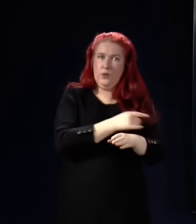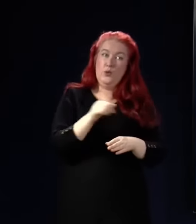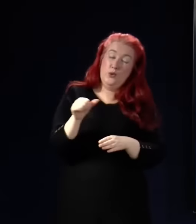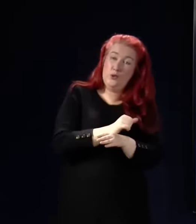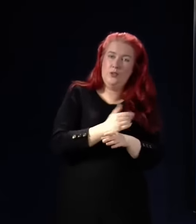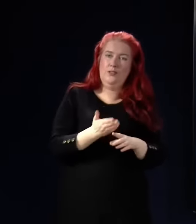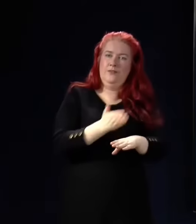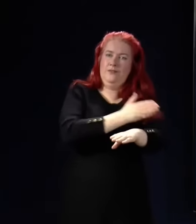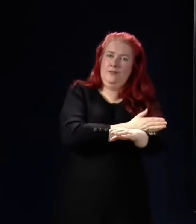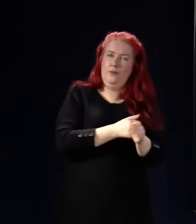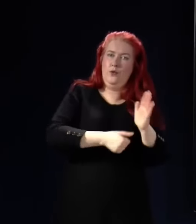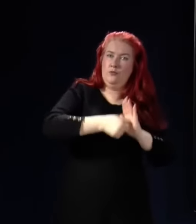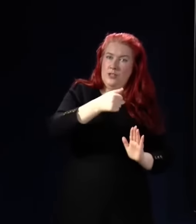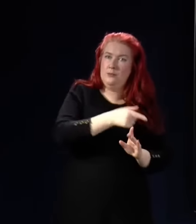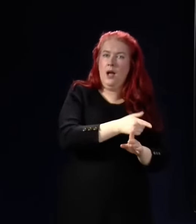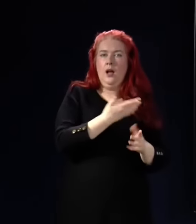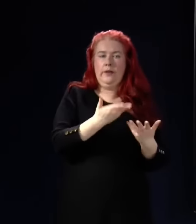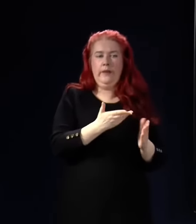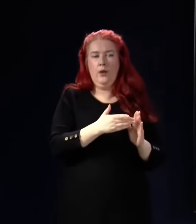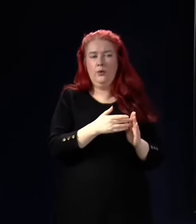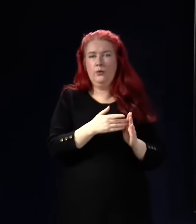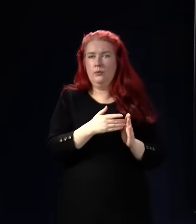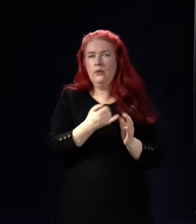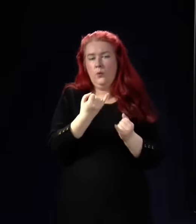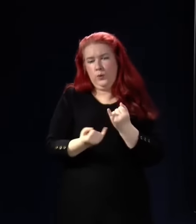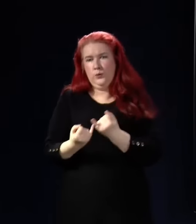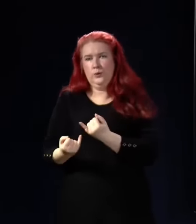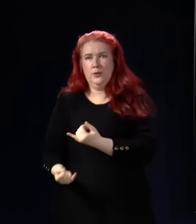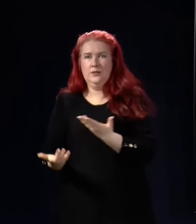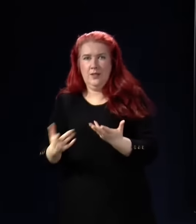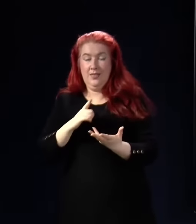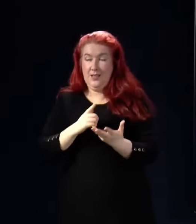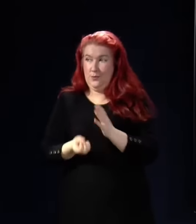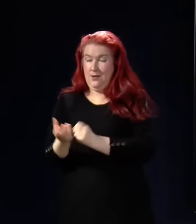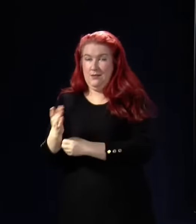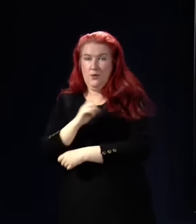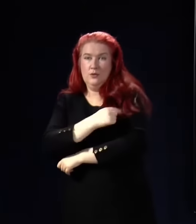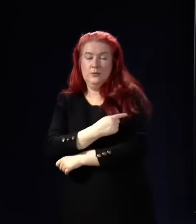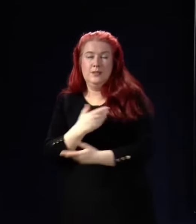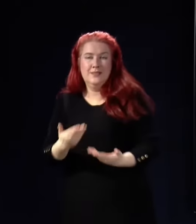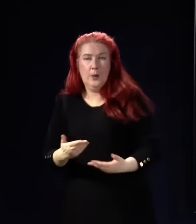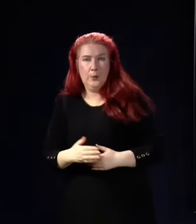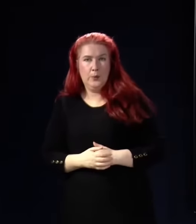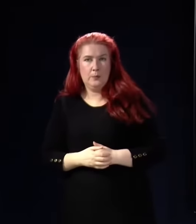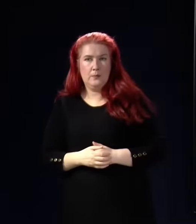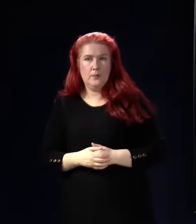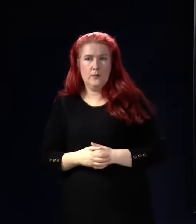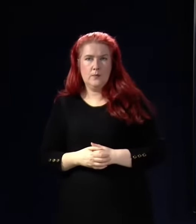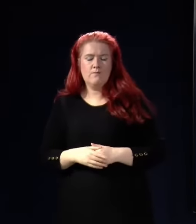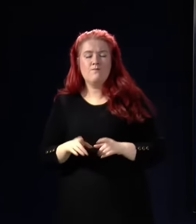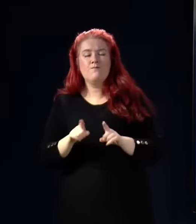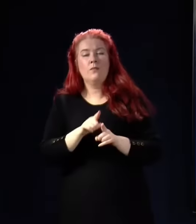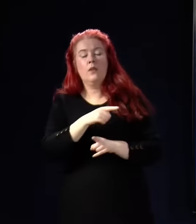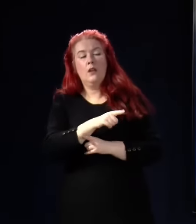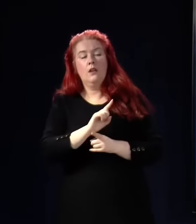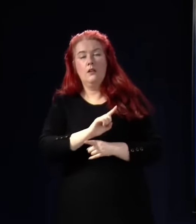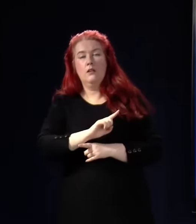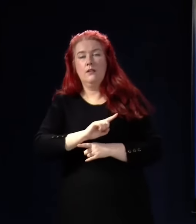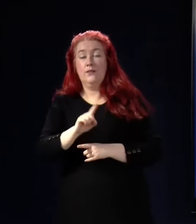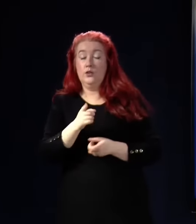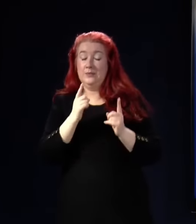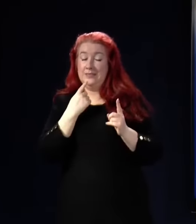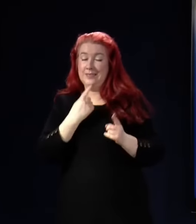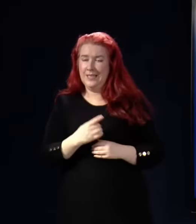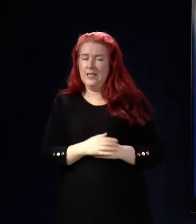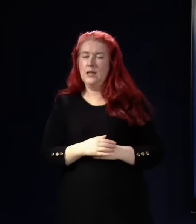received the elective care necessarily that they've received. What I will say, and the First Minister mentioned this in her remarks, is the